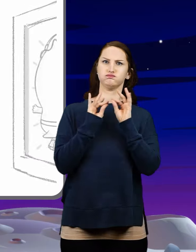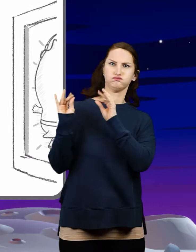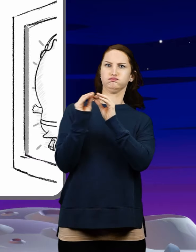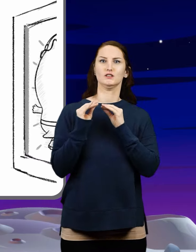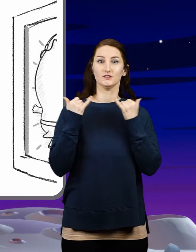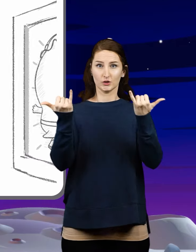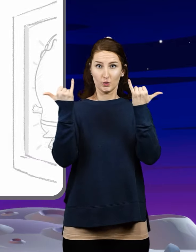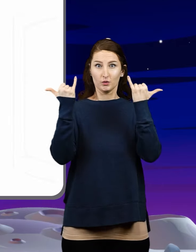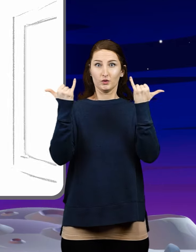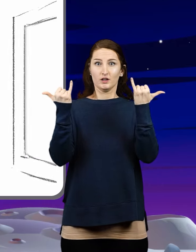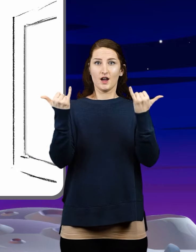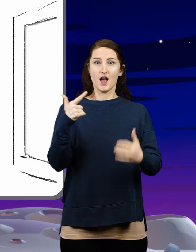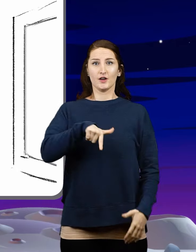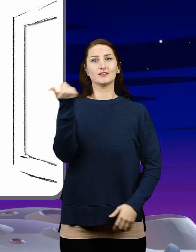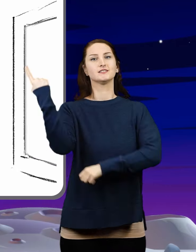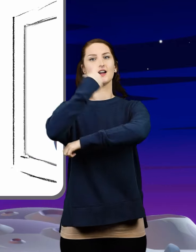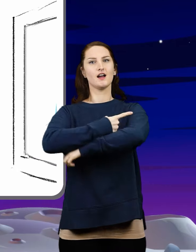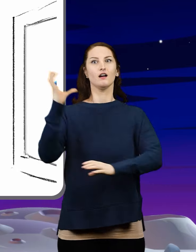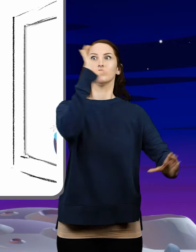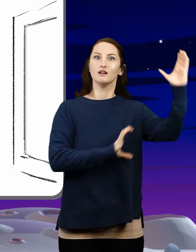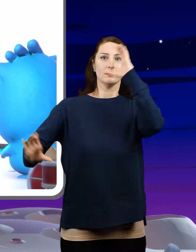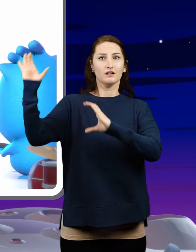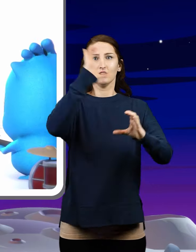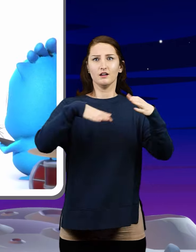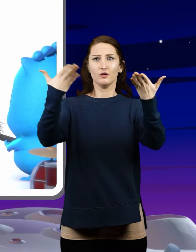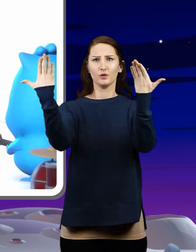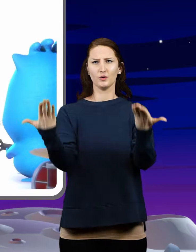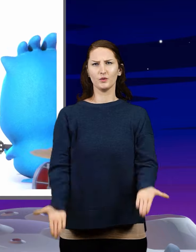today's another day to find you Shine away,